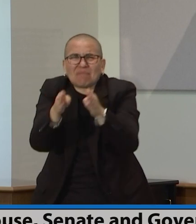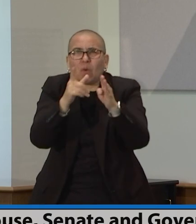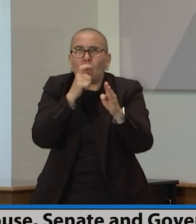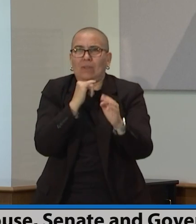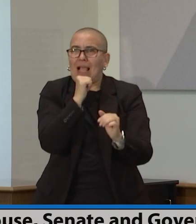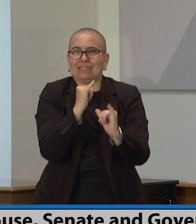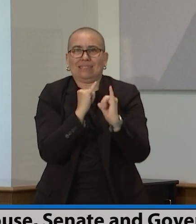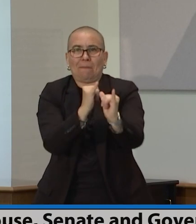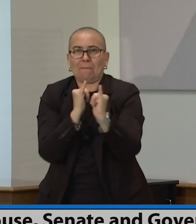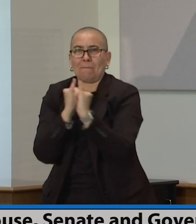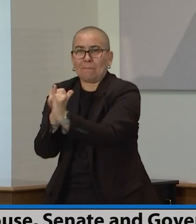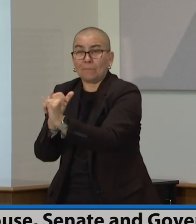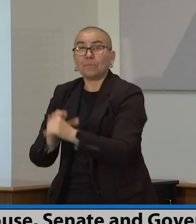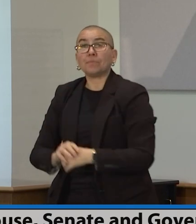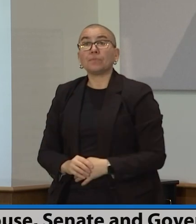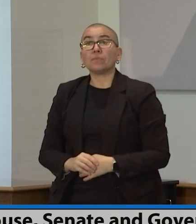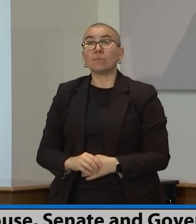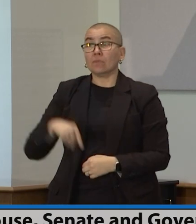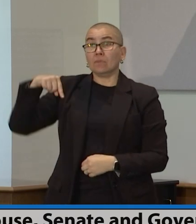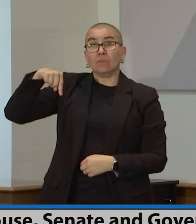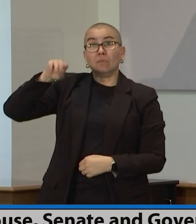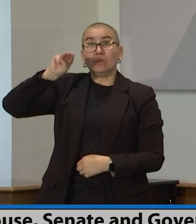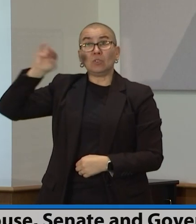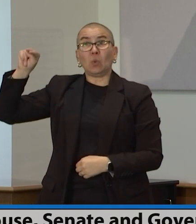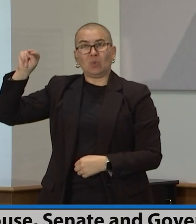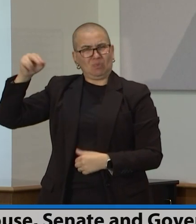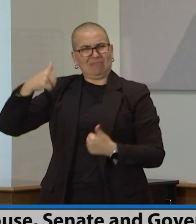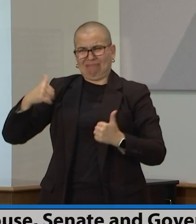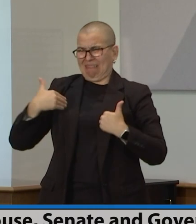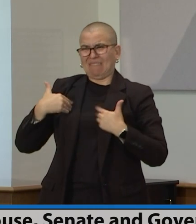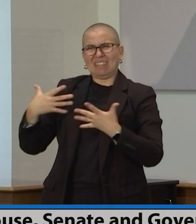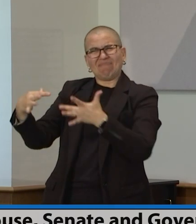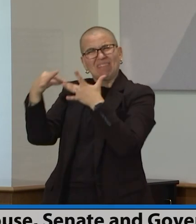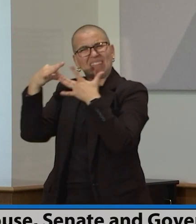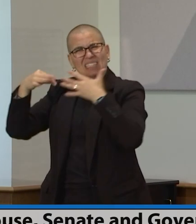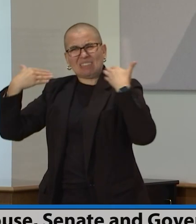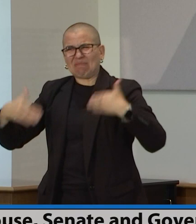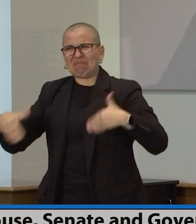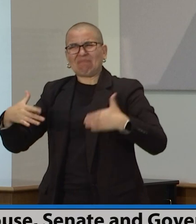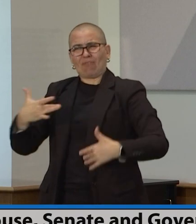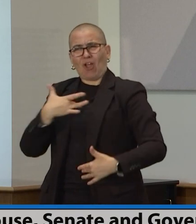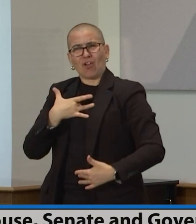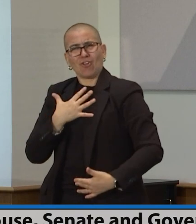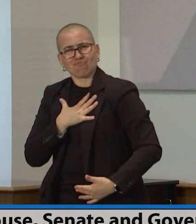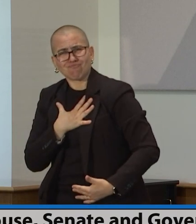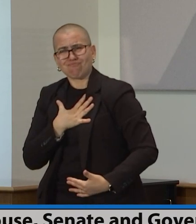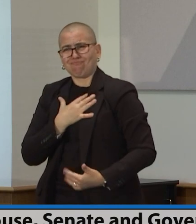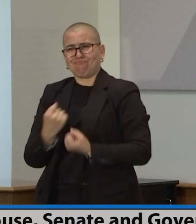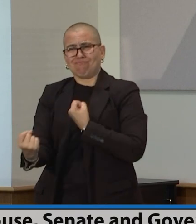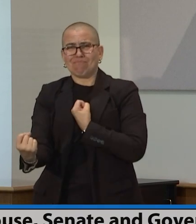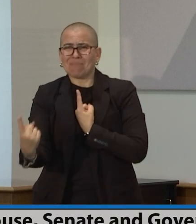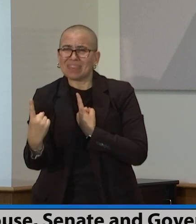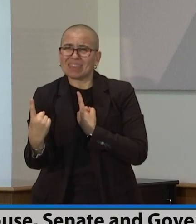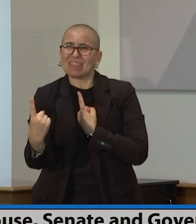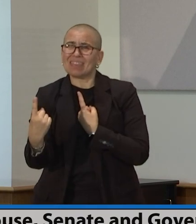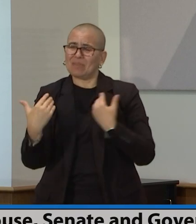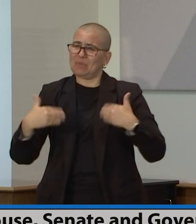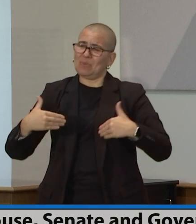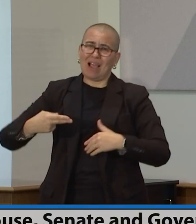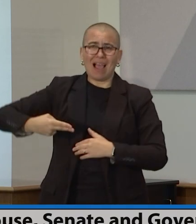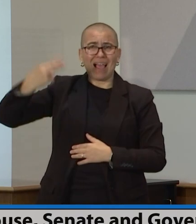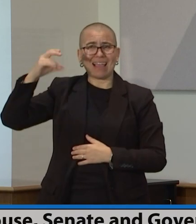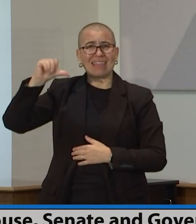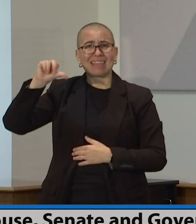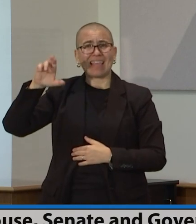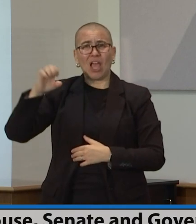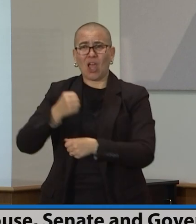community. It is who we should aspire to be. We've found a way to work across lines of difference